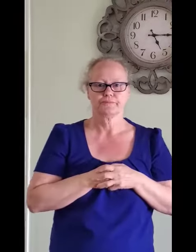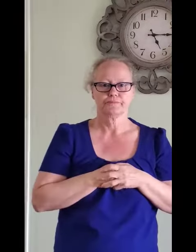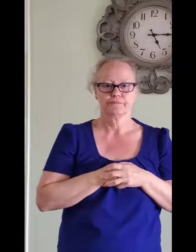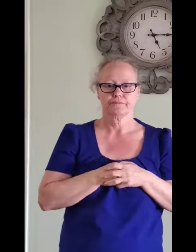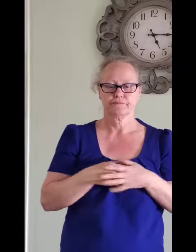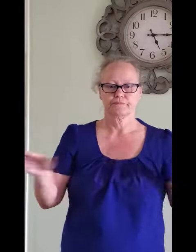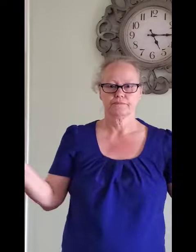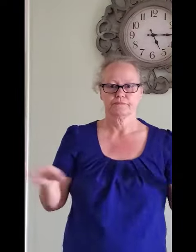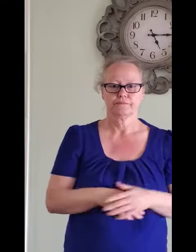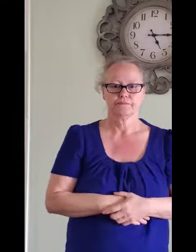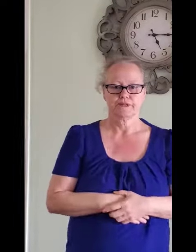That's it.